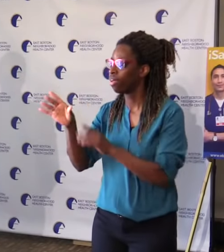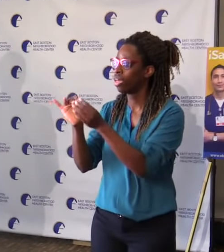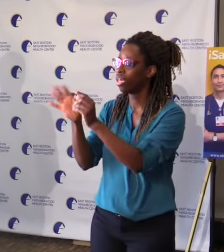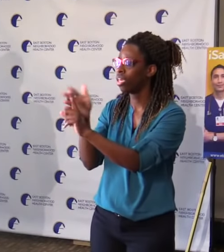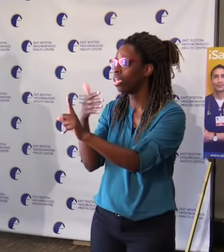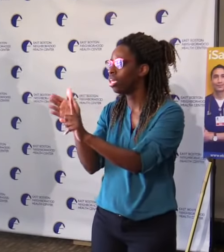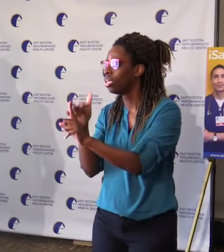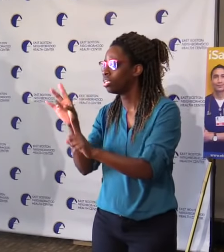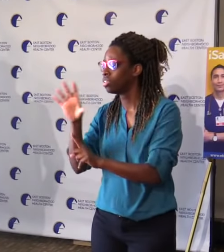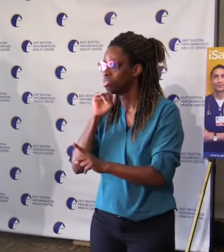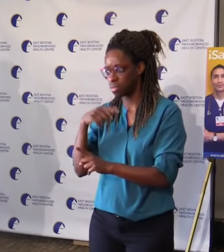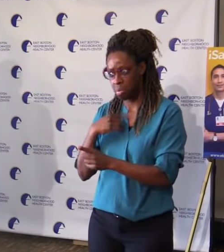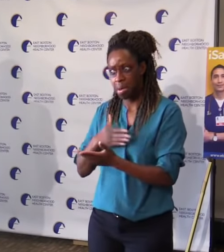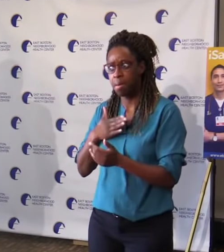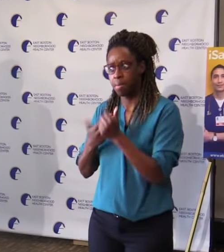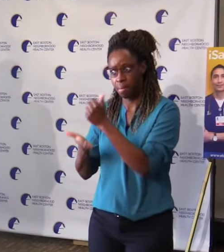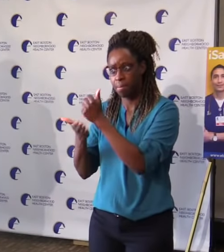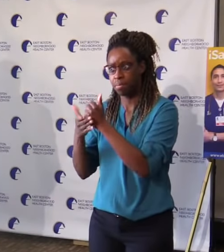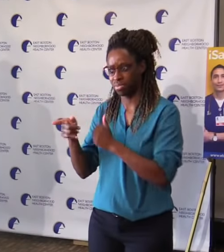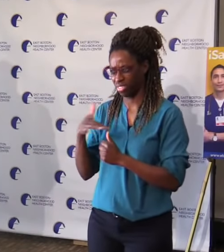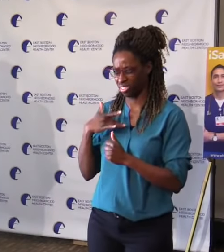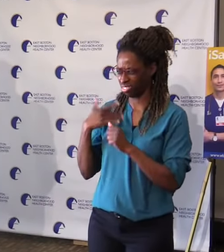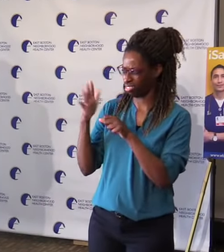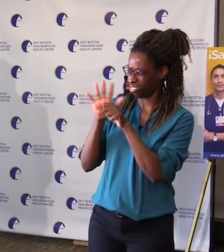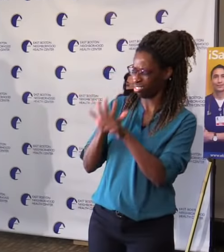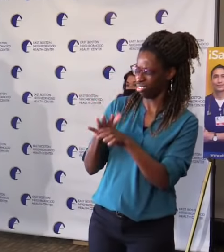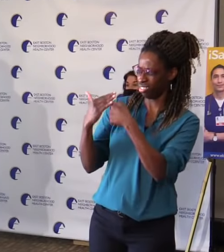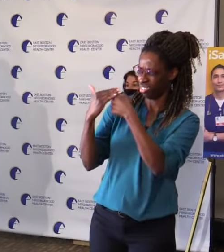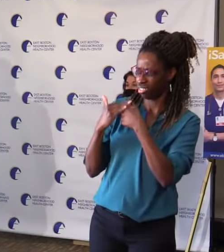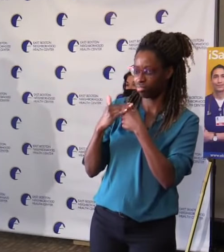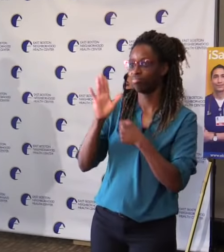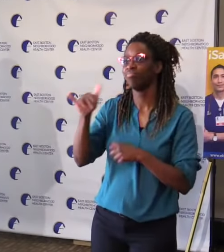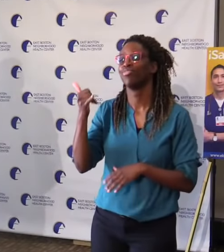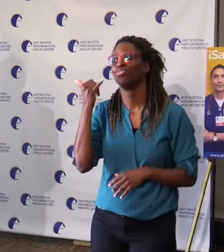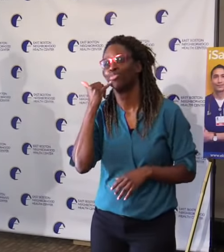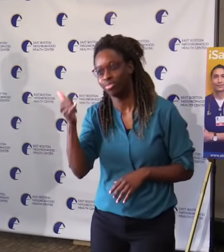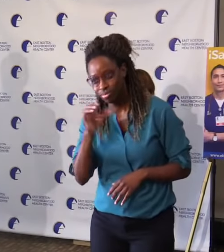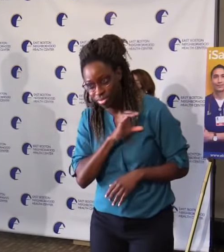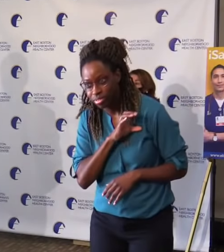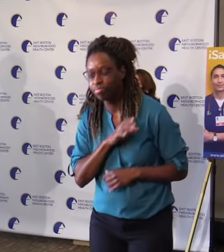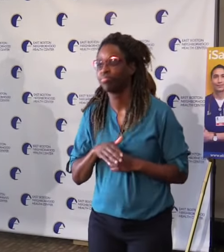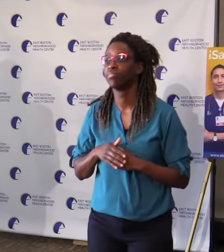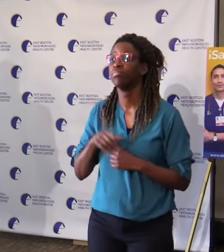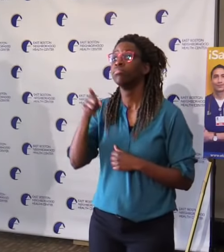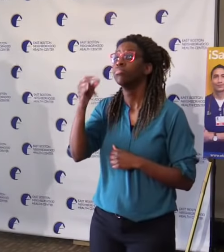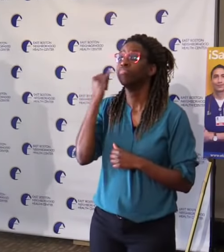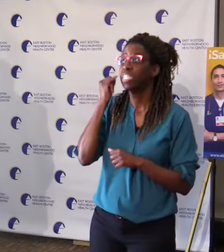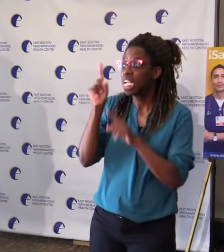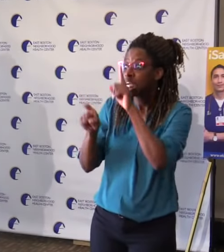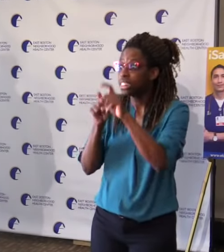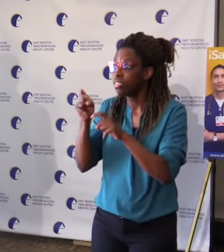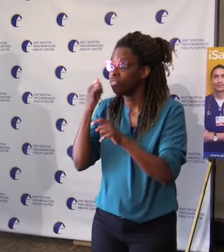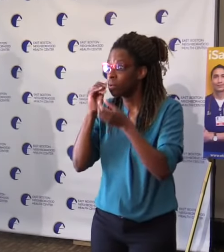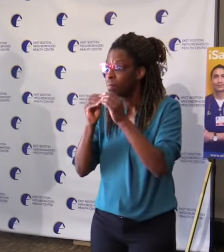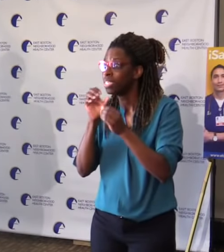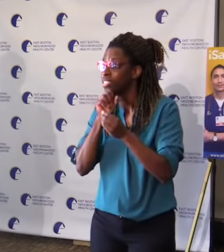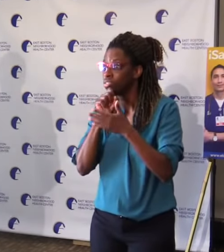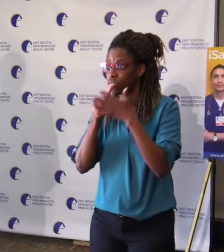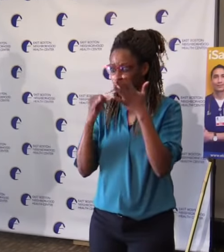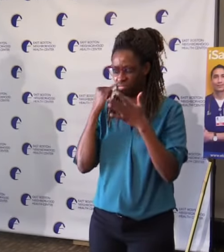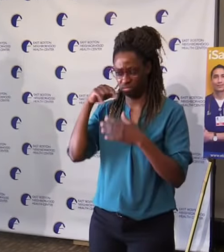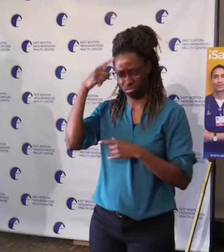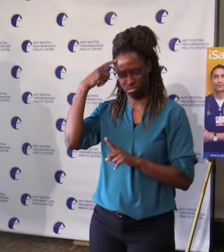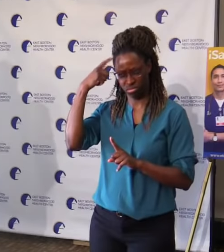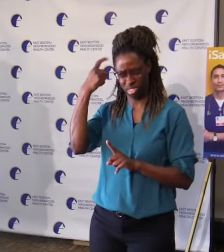with anyone. If you're contacted by somebody soliciting to take you to a site, please report it